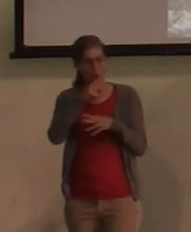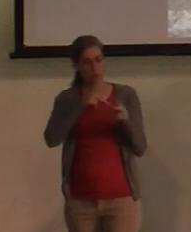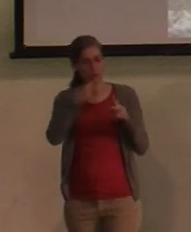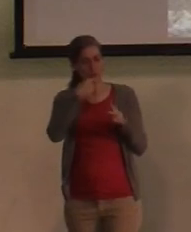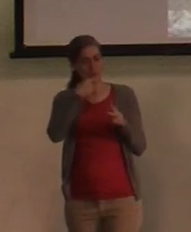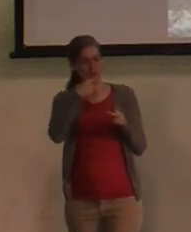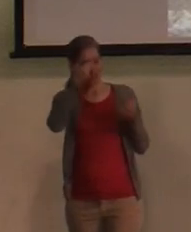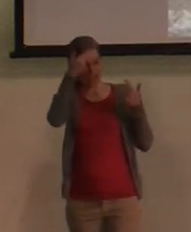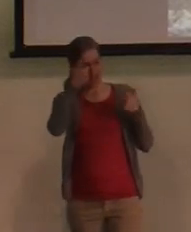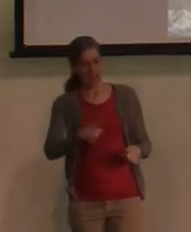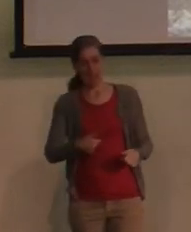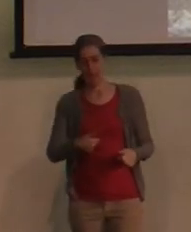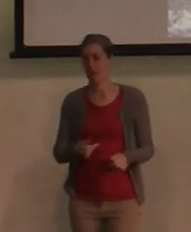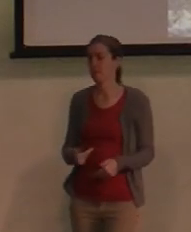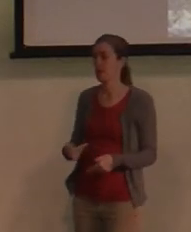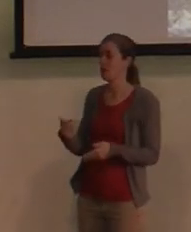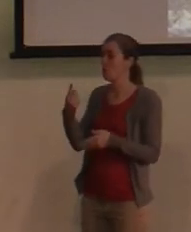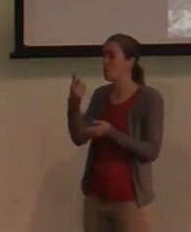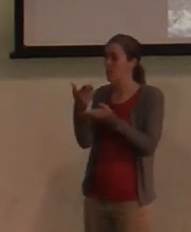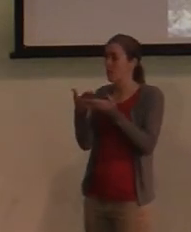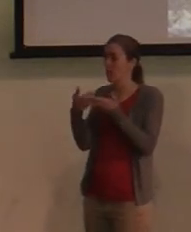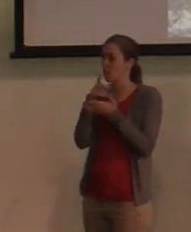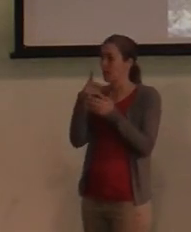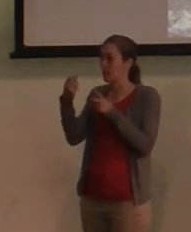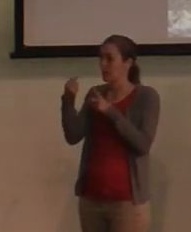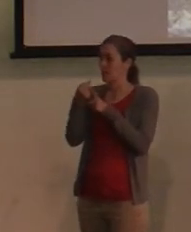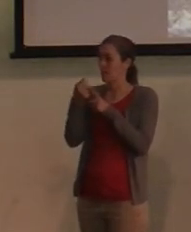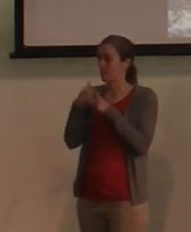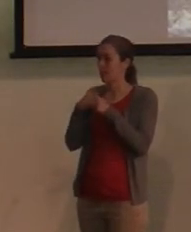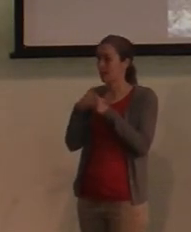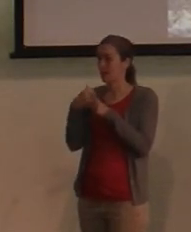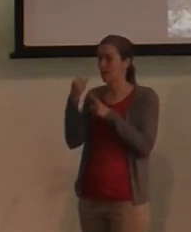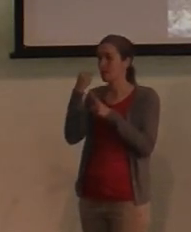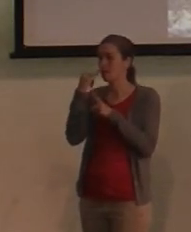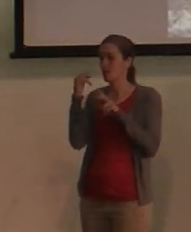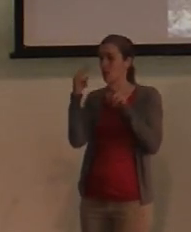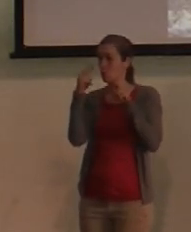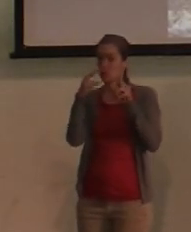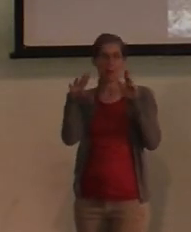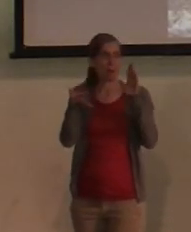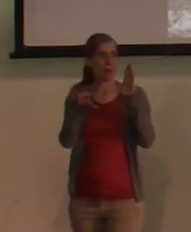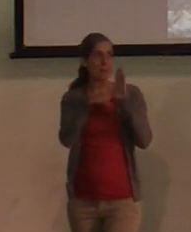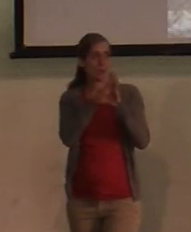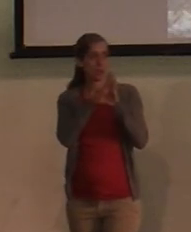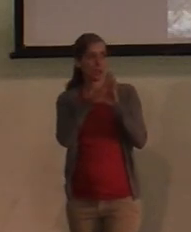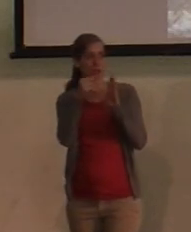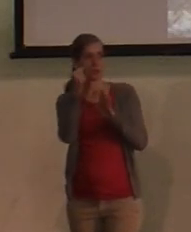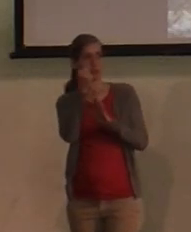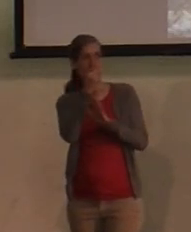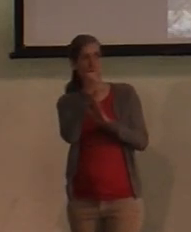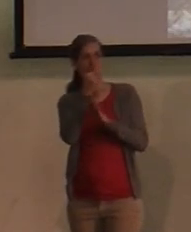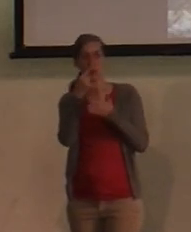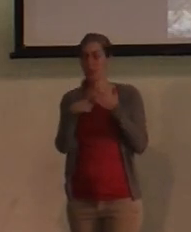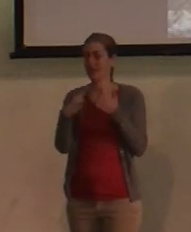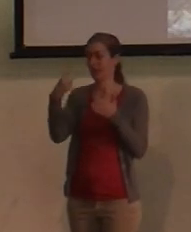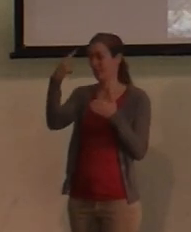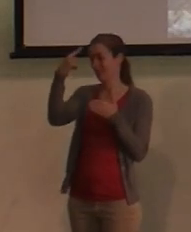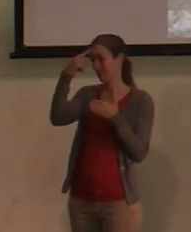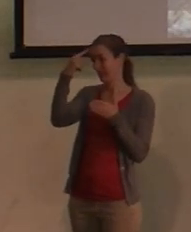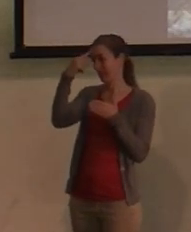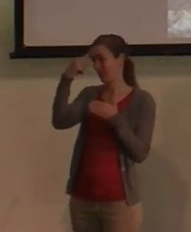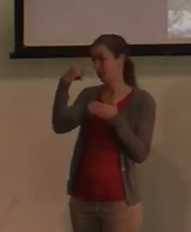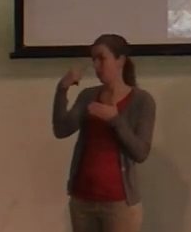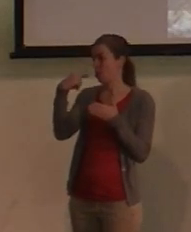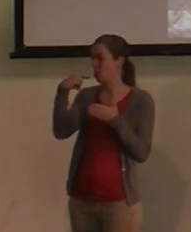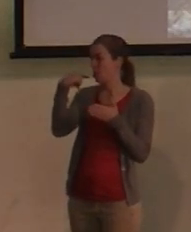And one of the things that really impacted me on this trip is if you look at this picture here, this is what they think it probably looked